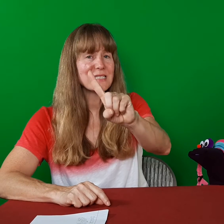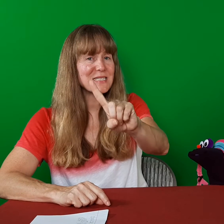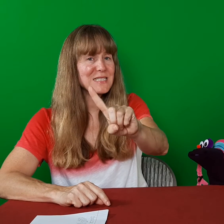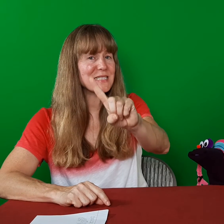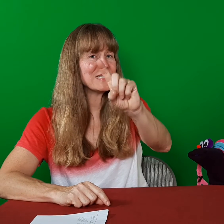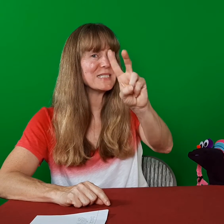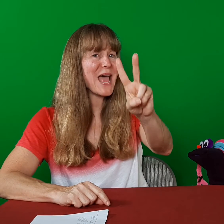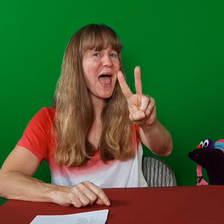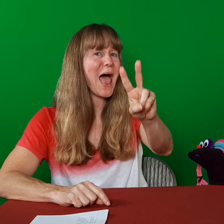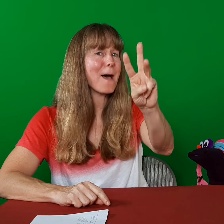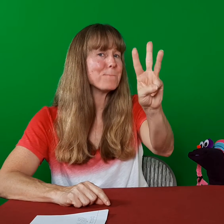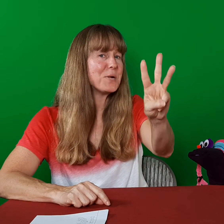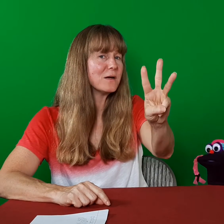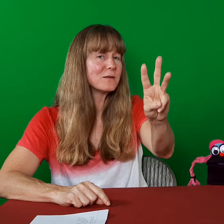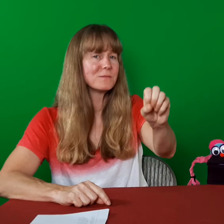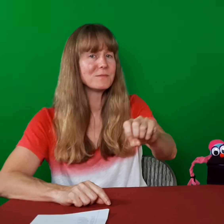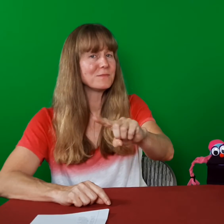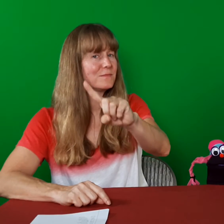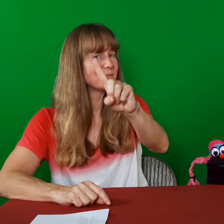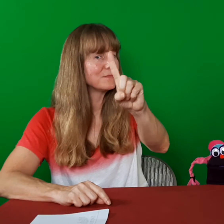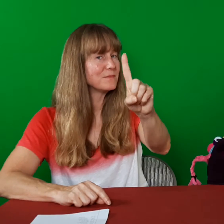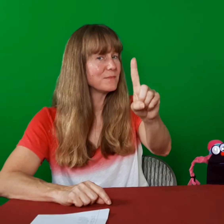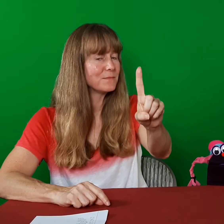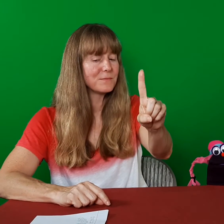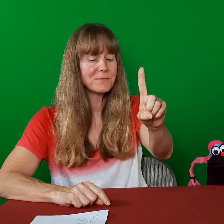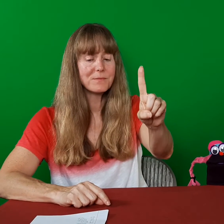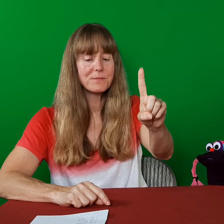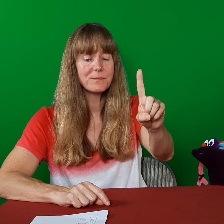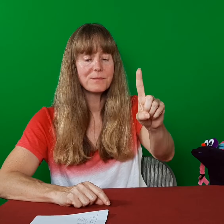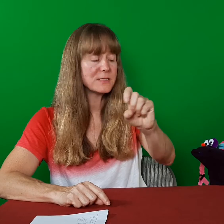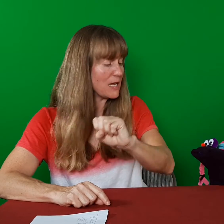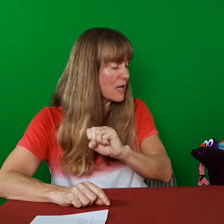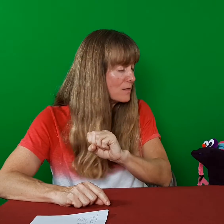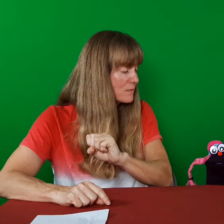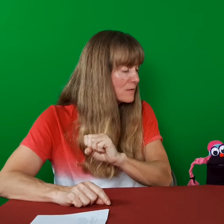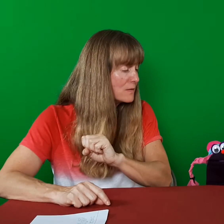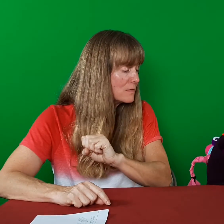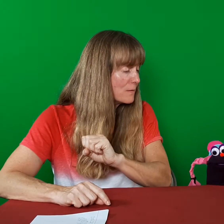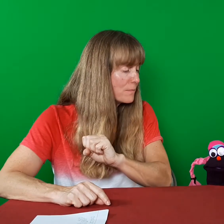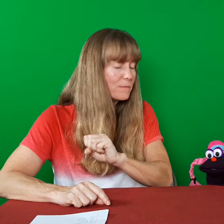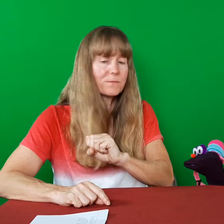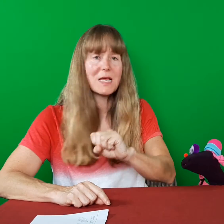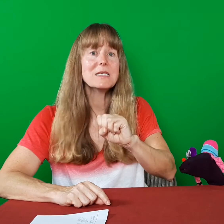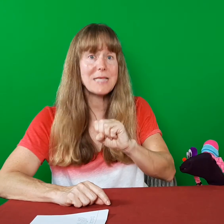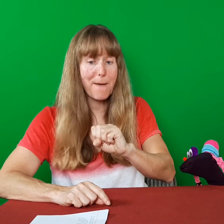Zip. Zip. Zip. Zip. Zip. it again. Zip. Zap.